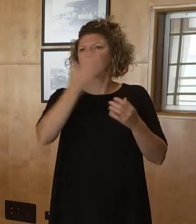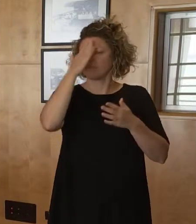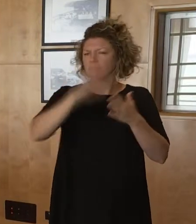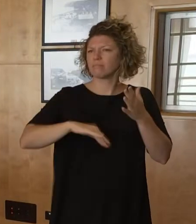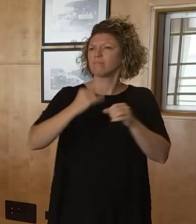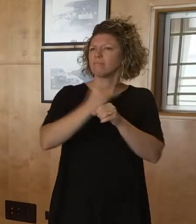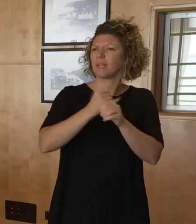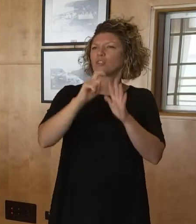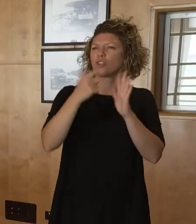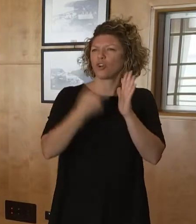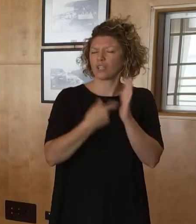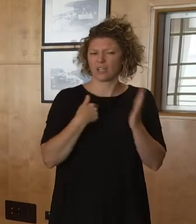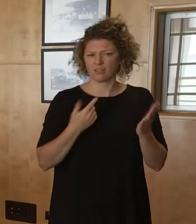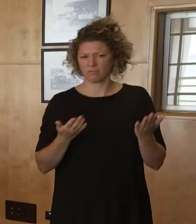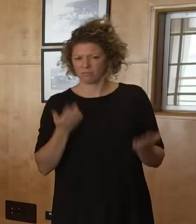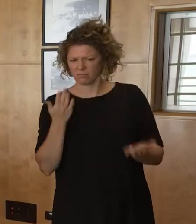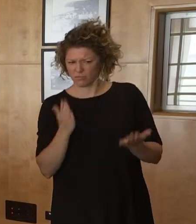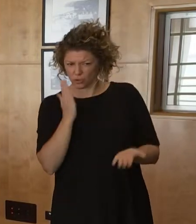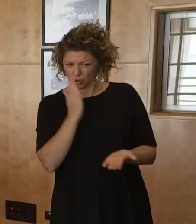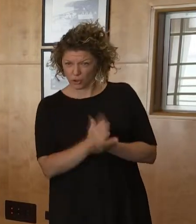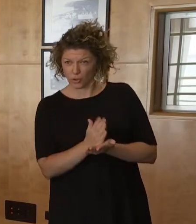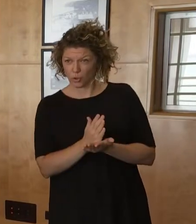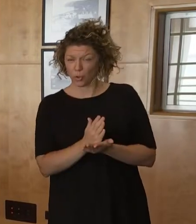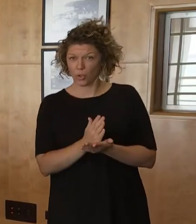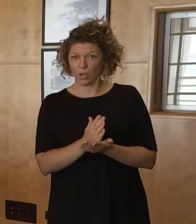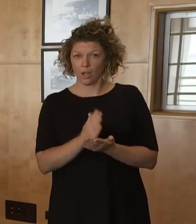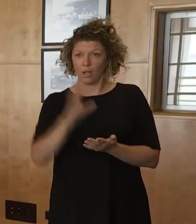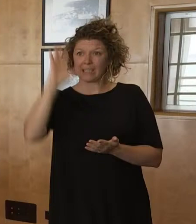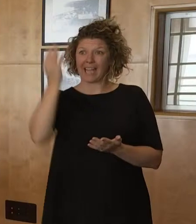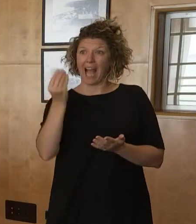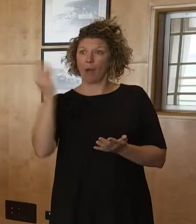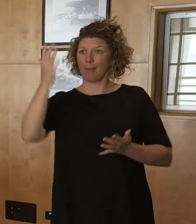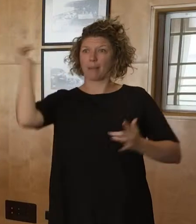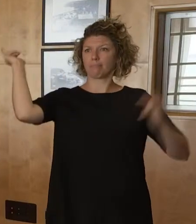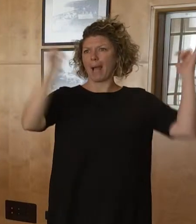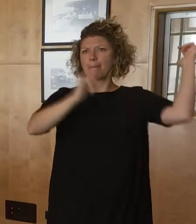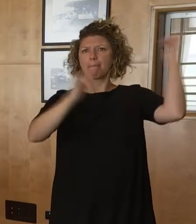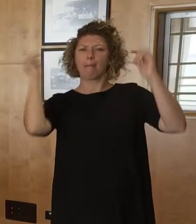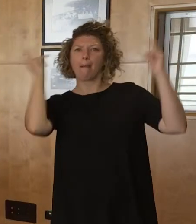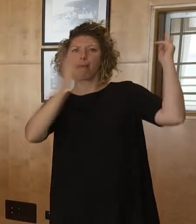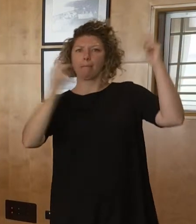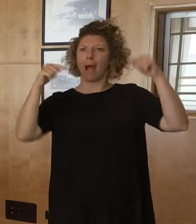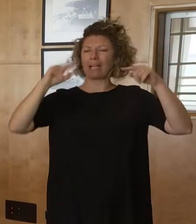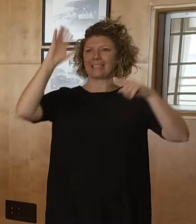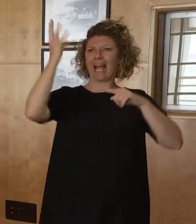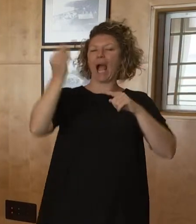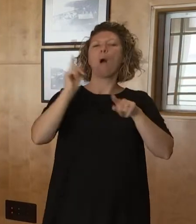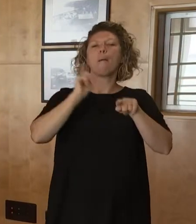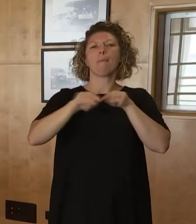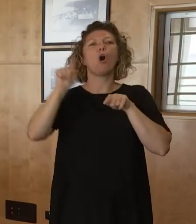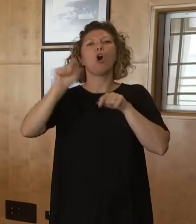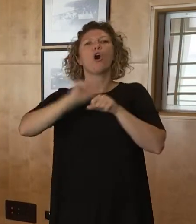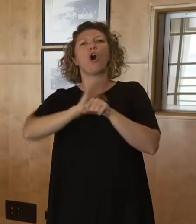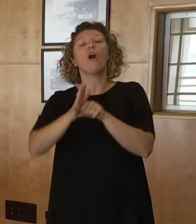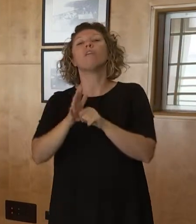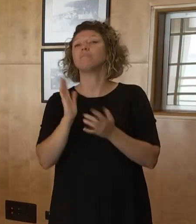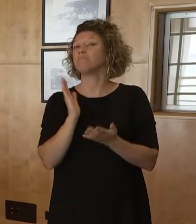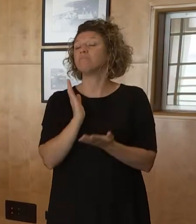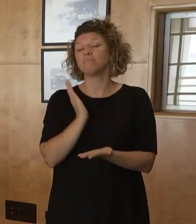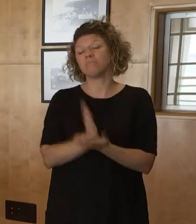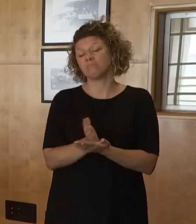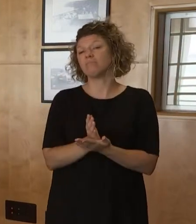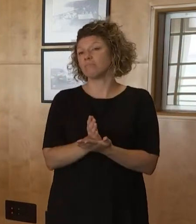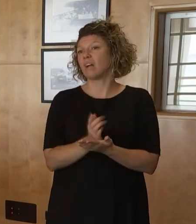You know, how can we be sure that these cases are returning interstate travellers? But we've seen the incoming arrivals into the territory have been